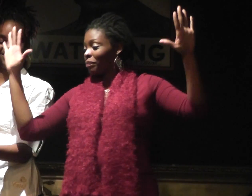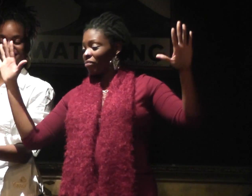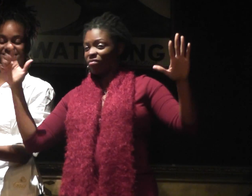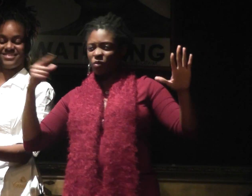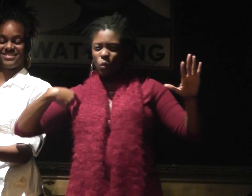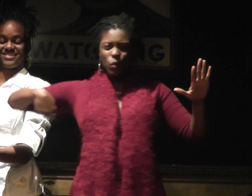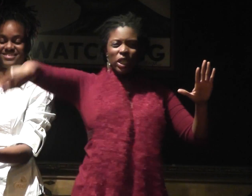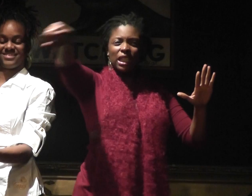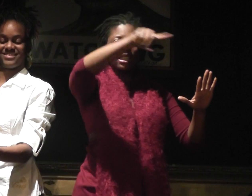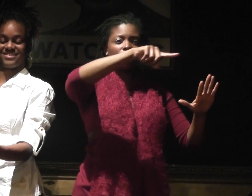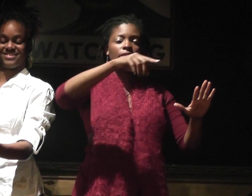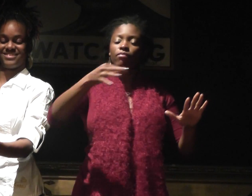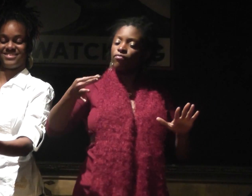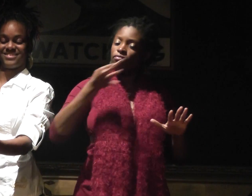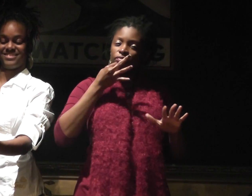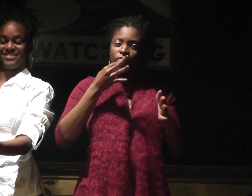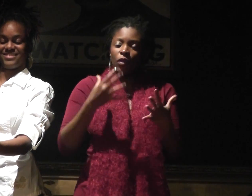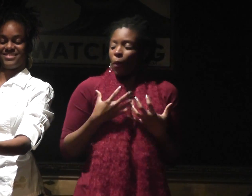Yet we shy away.